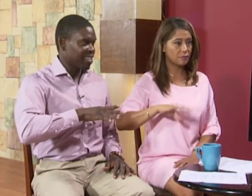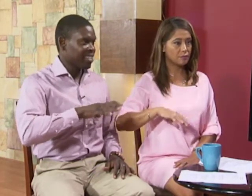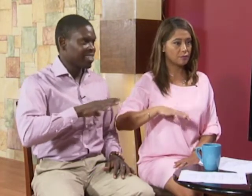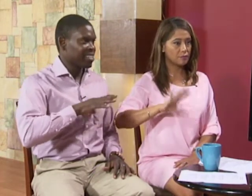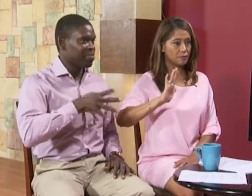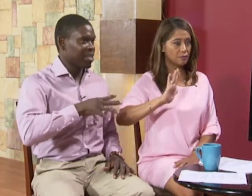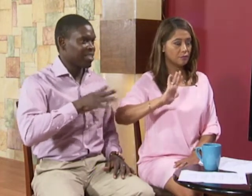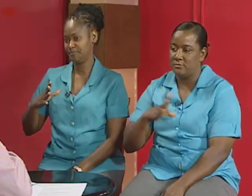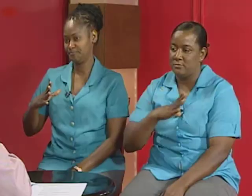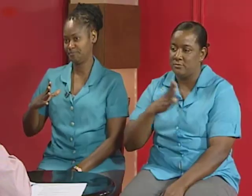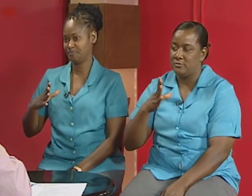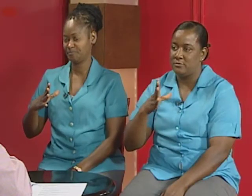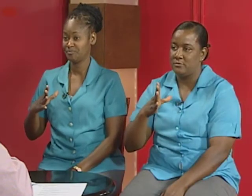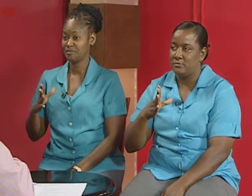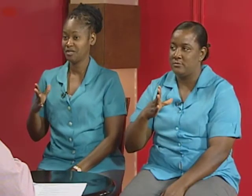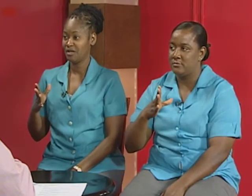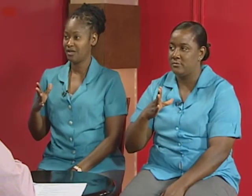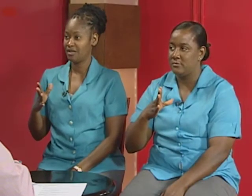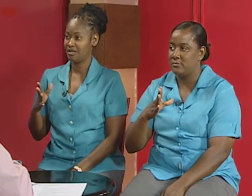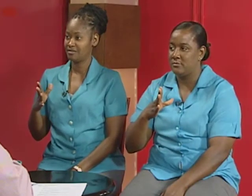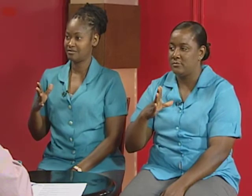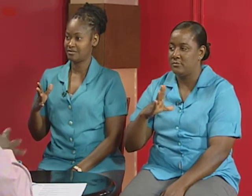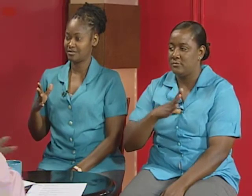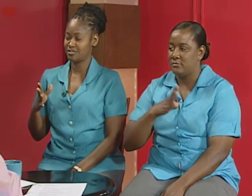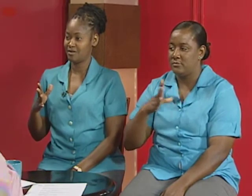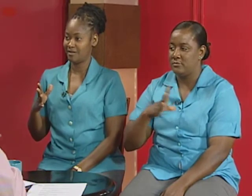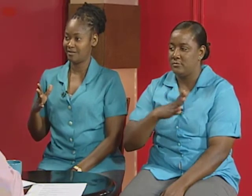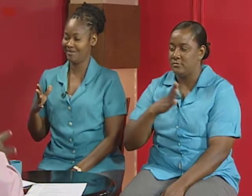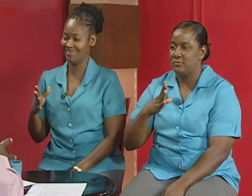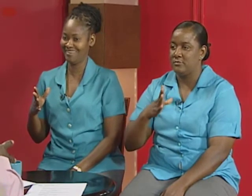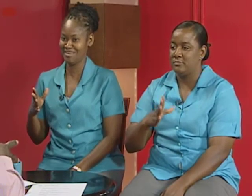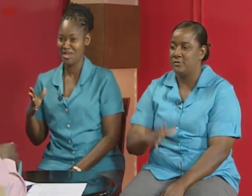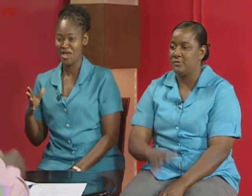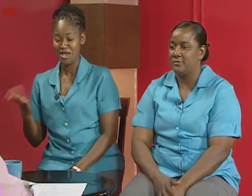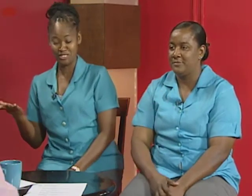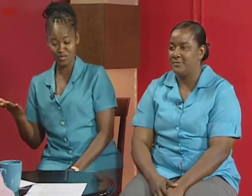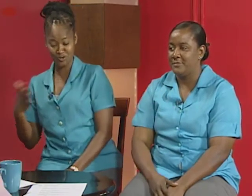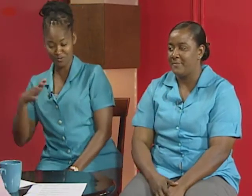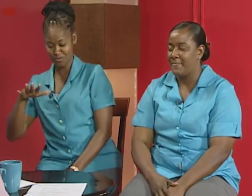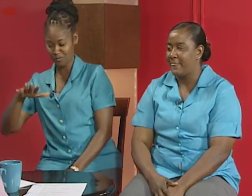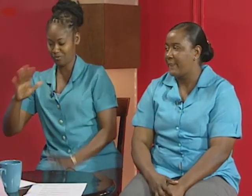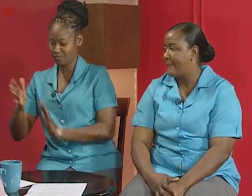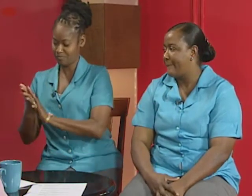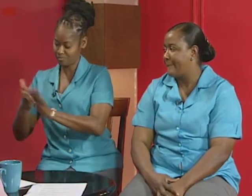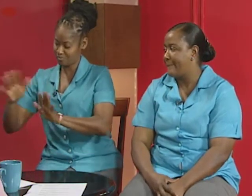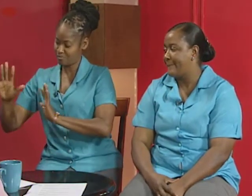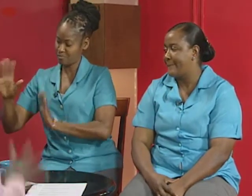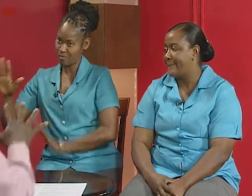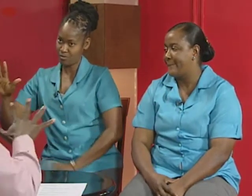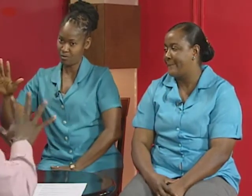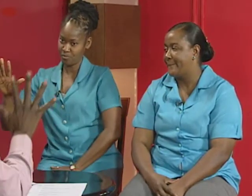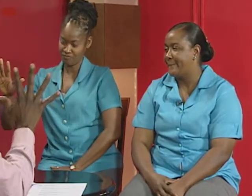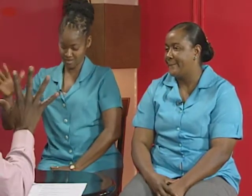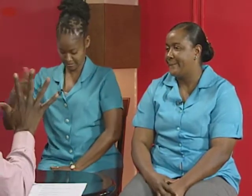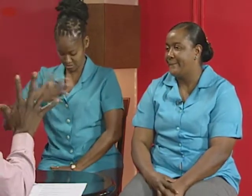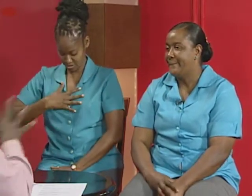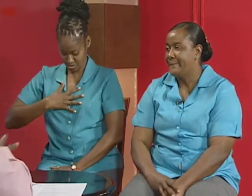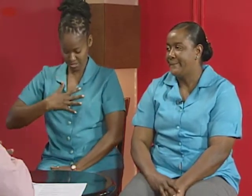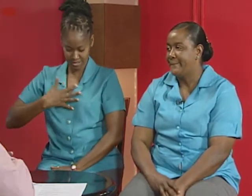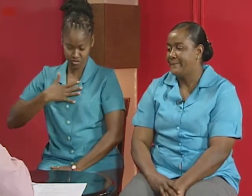okay where are your manners that's right so your open fist on your chest just